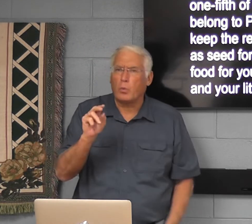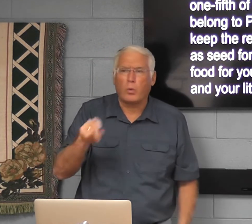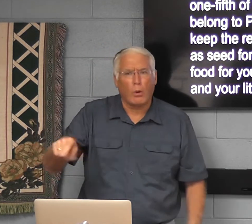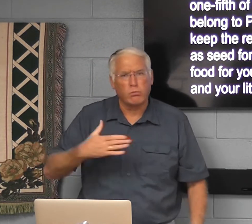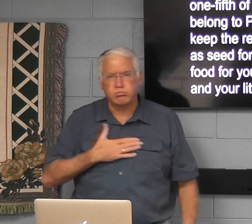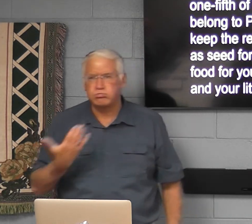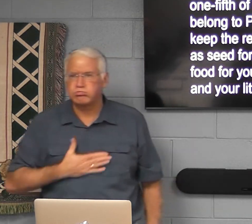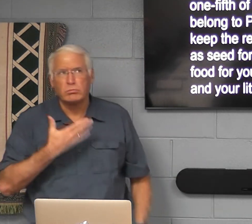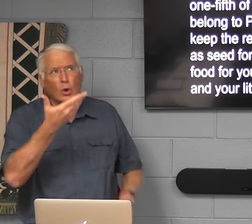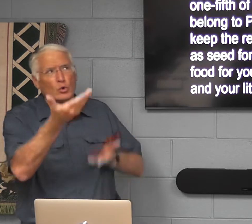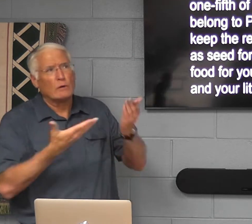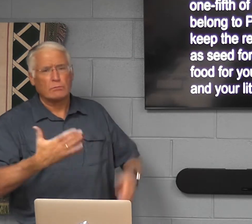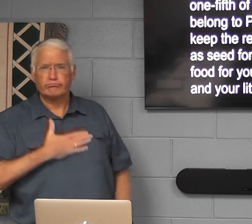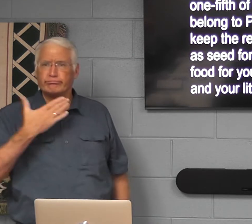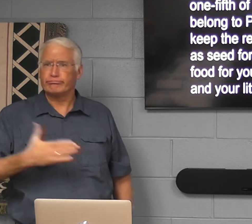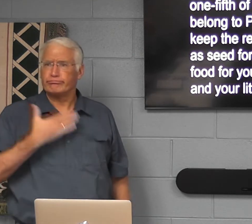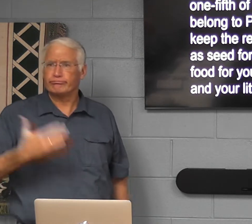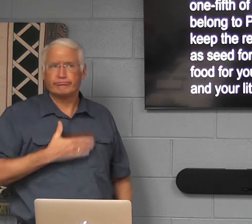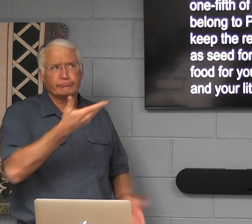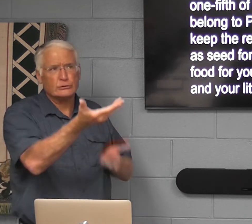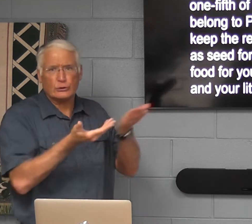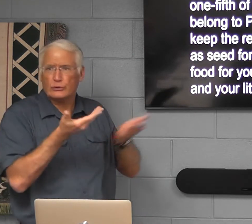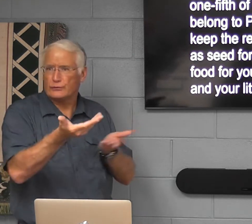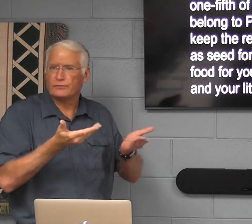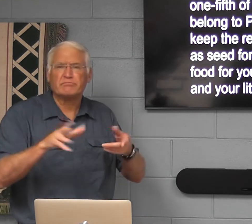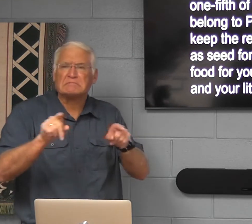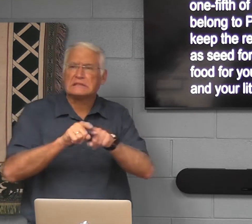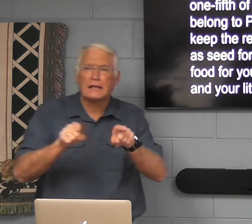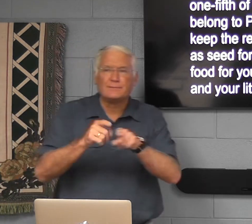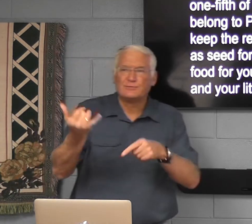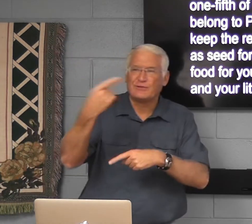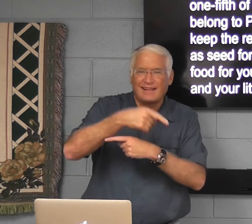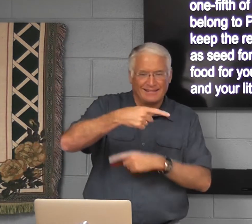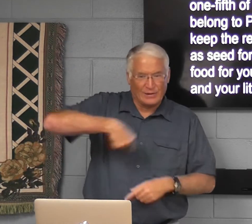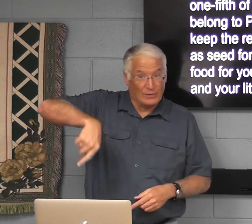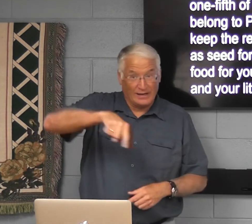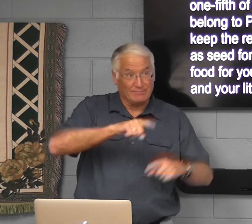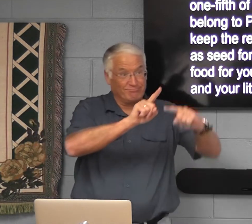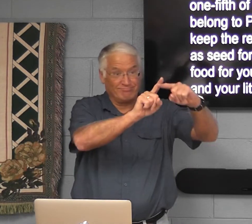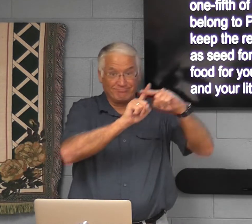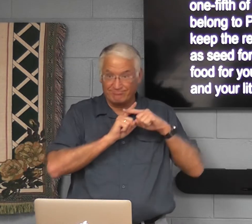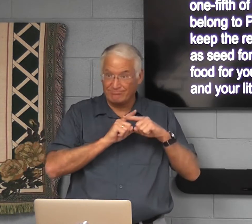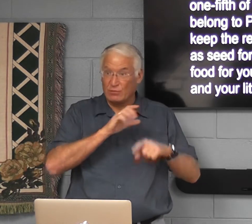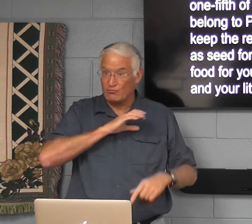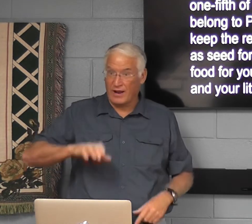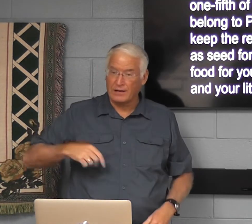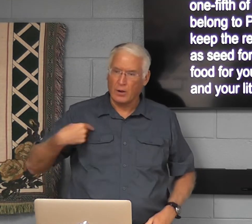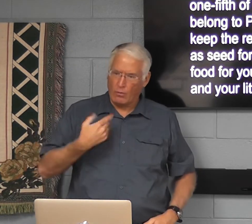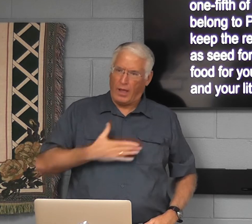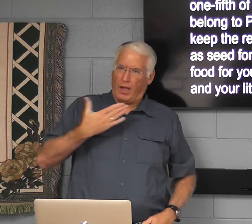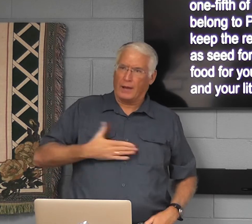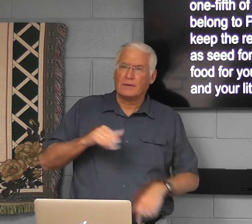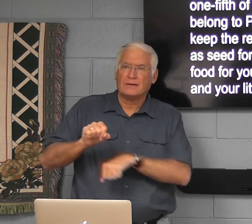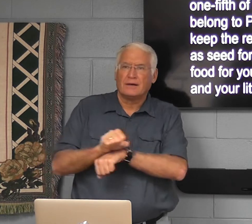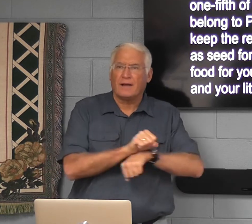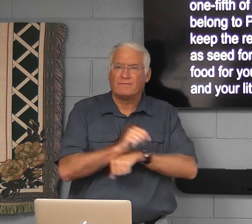them as their slaves. Not as bad as bad, but as servants. You know, once we're saved,